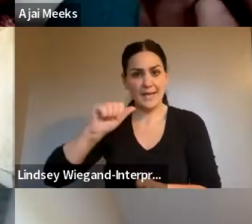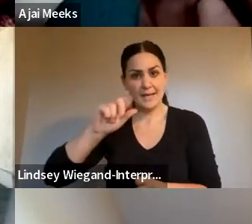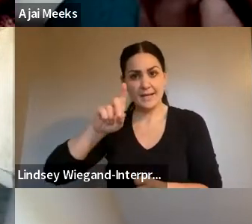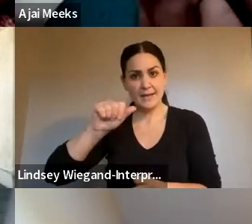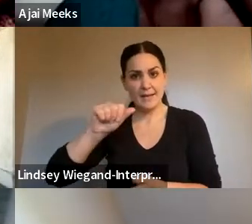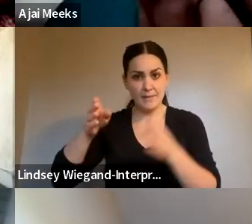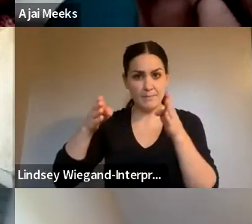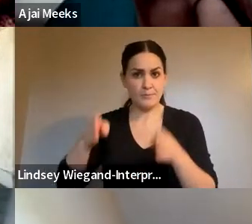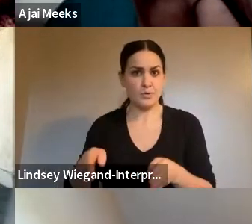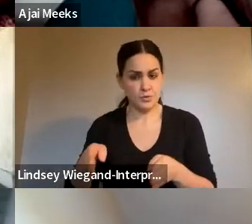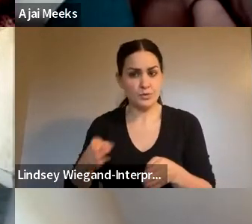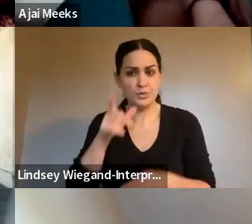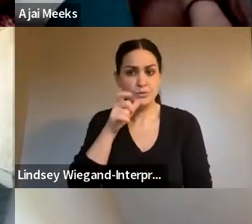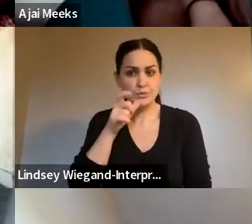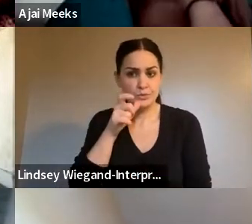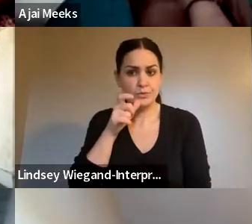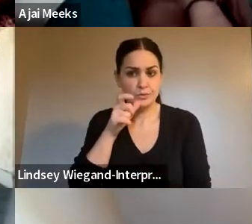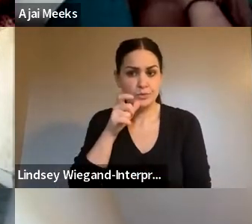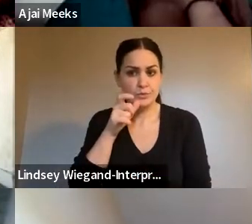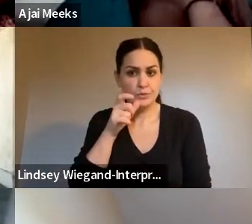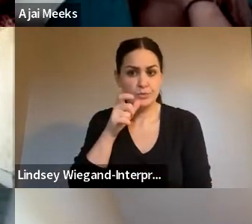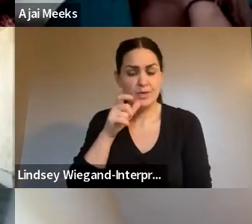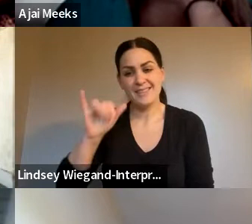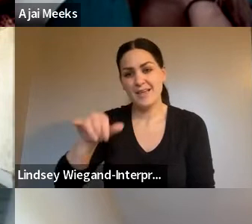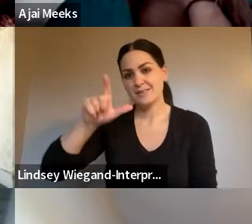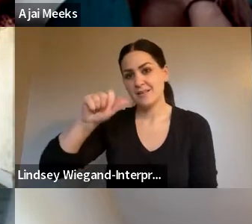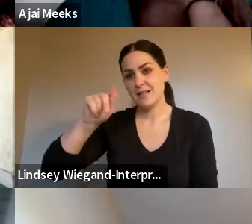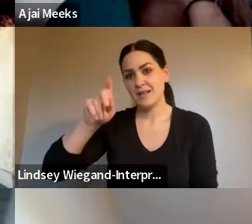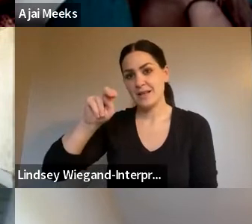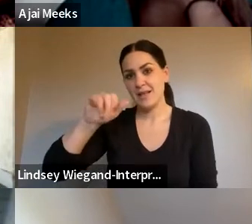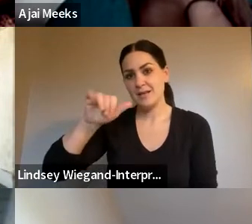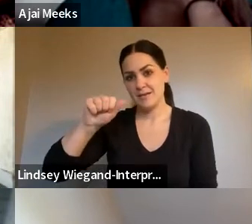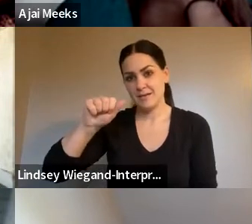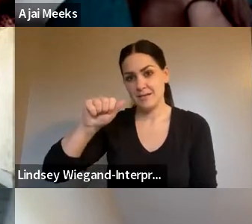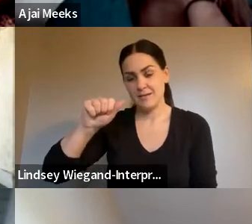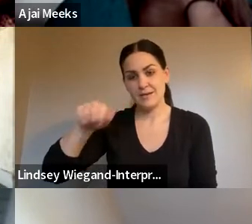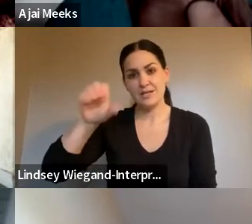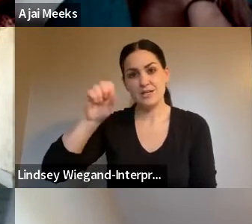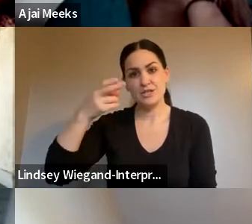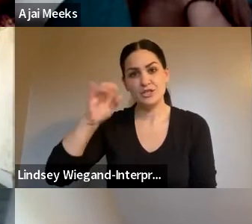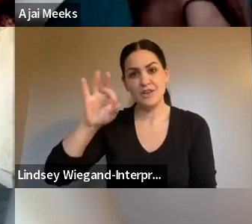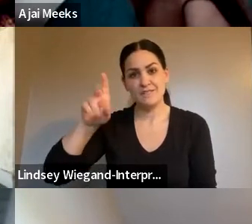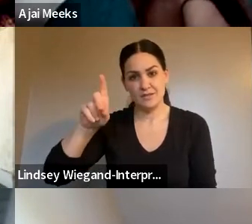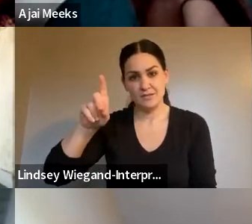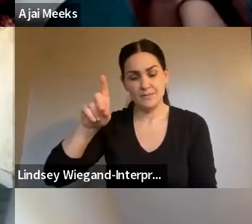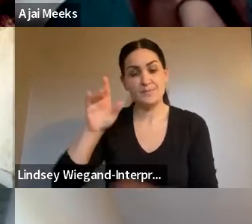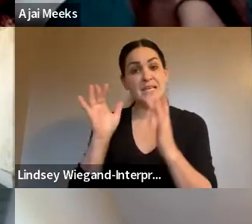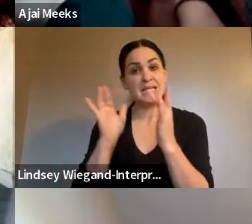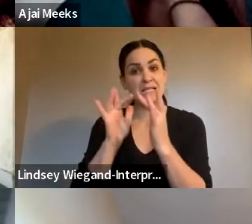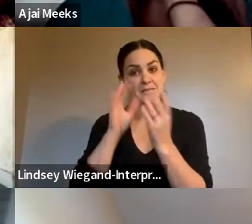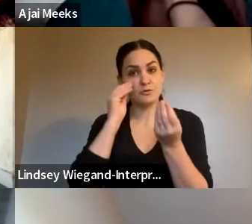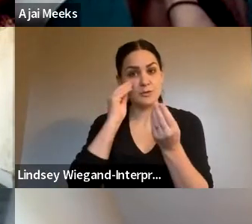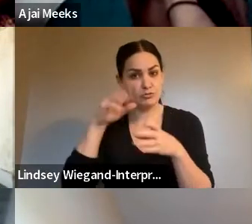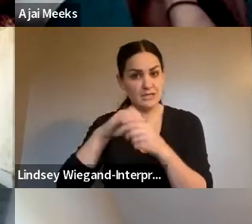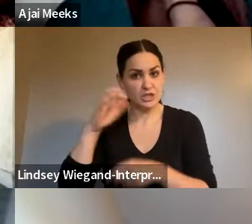And I'm going to read back. That's La Kenya Sheffield. The contact information is in the chat, but